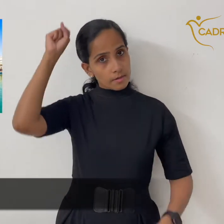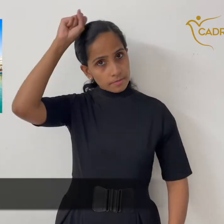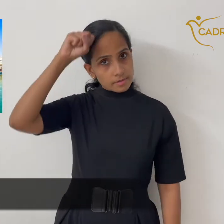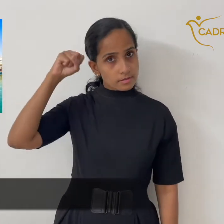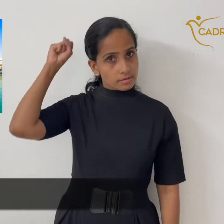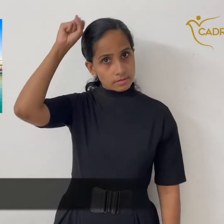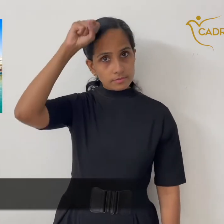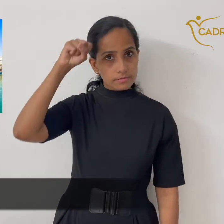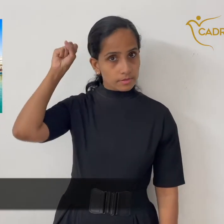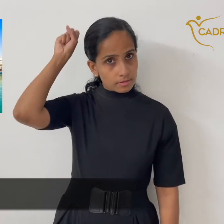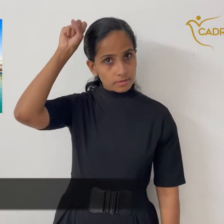Amritsar